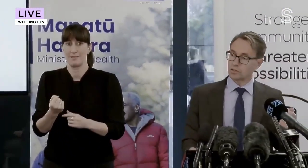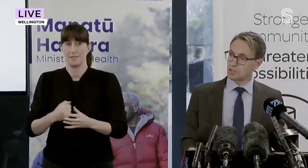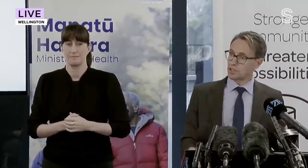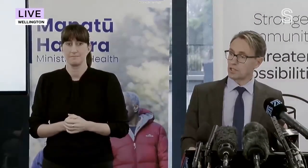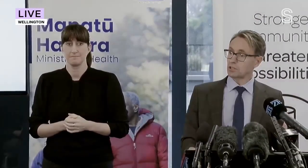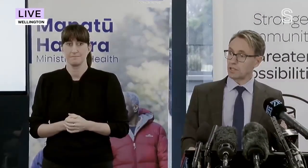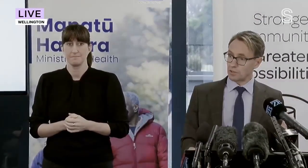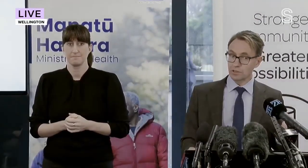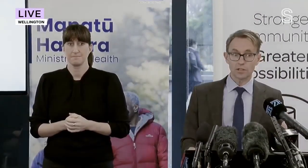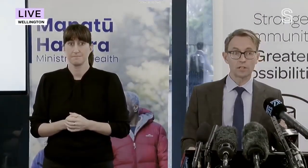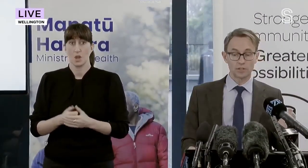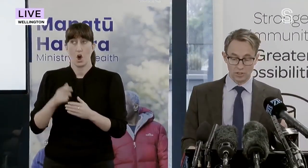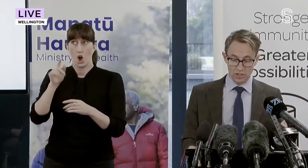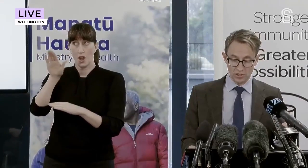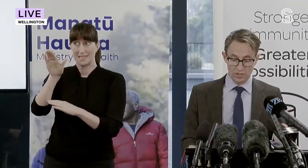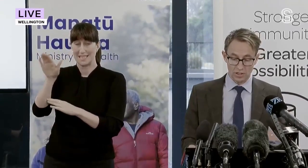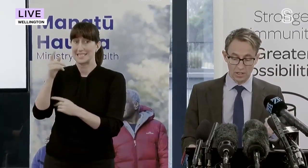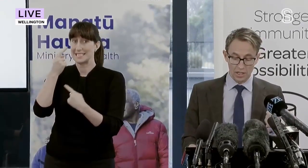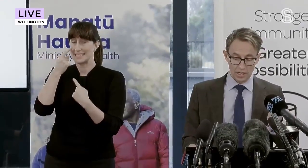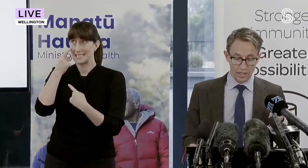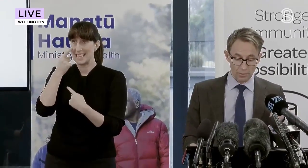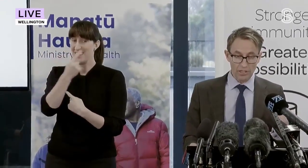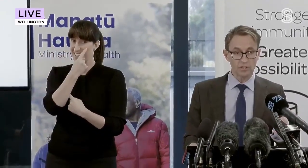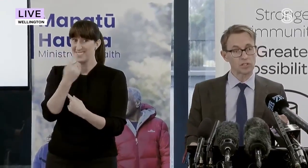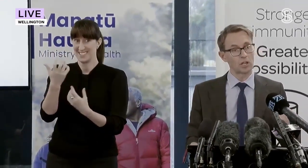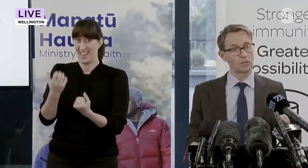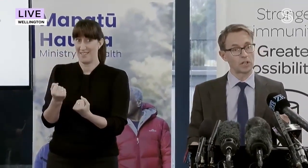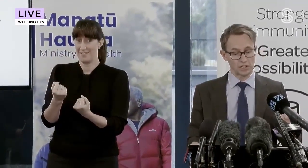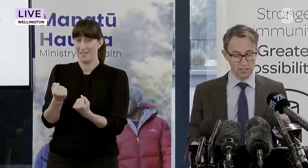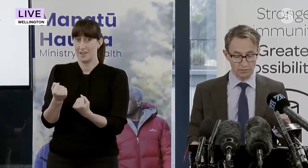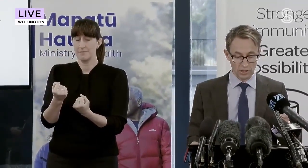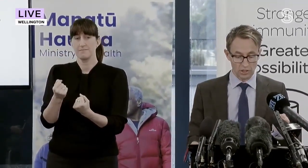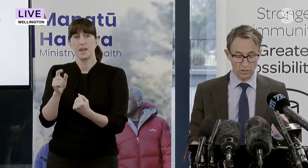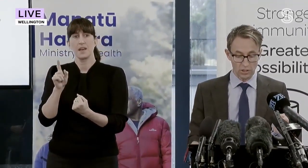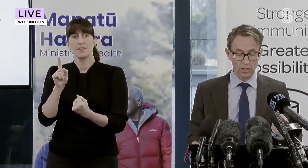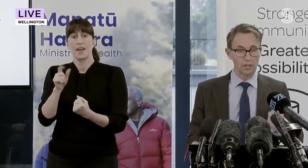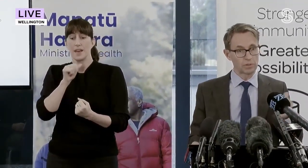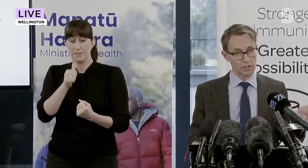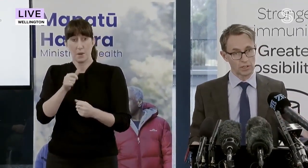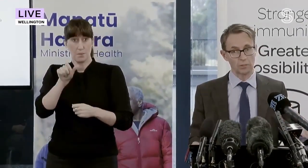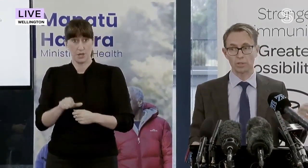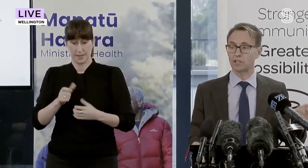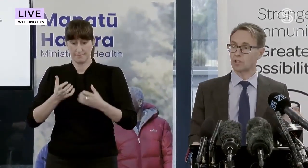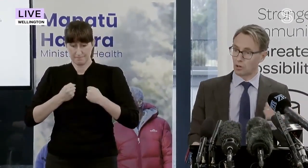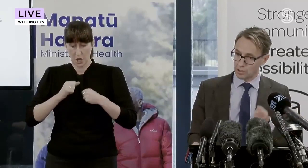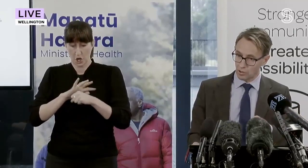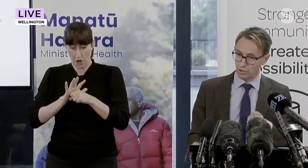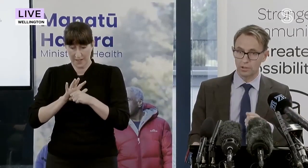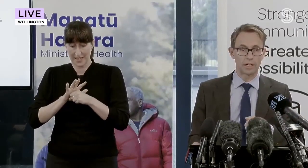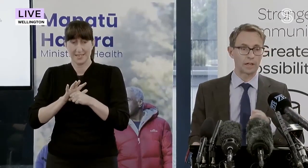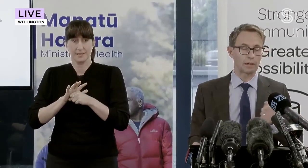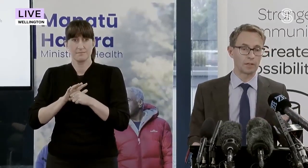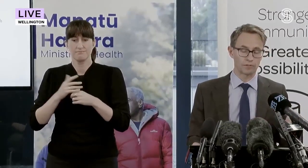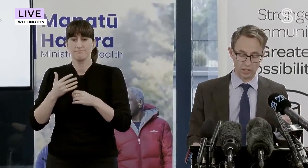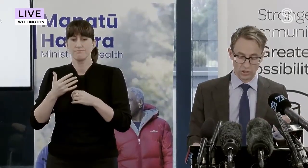there is international evidence that suggests a previous COVID-19 infection, in particular a previous Omicron